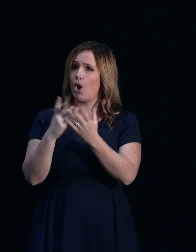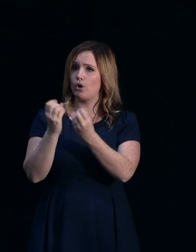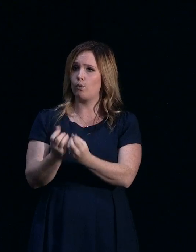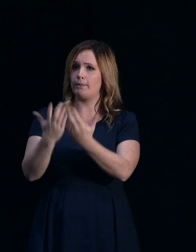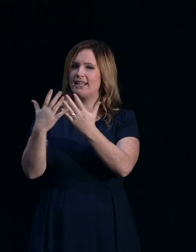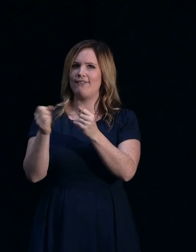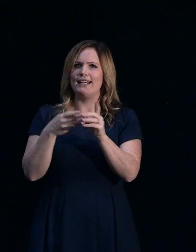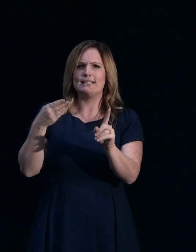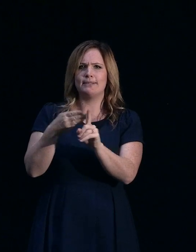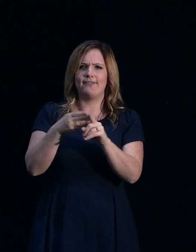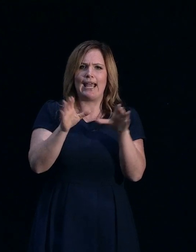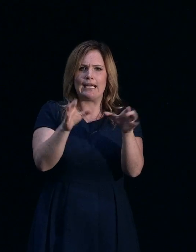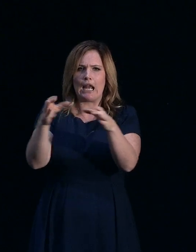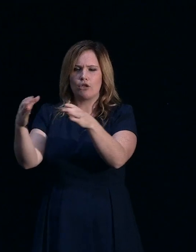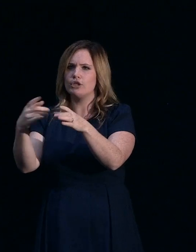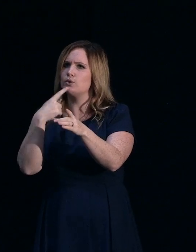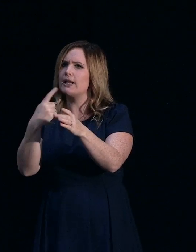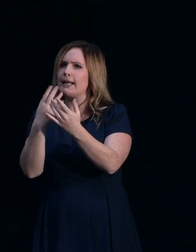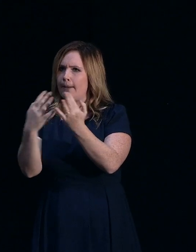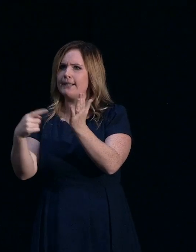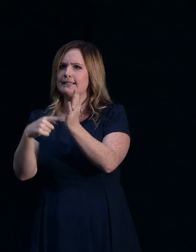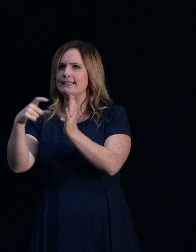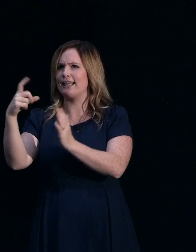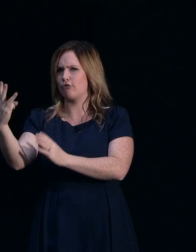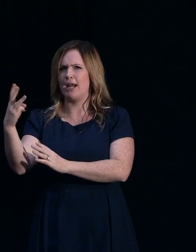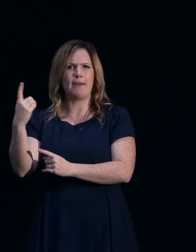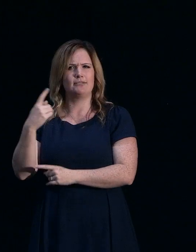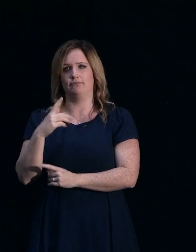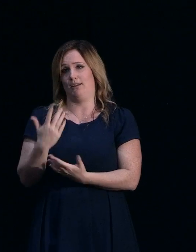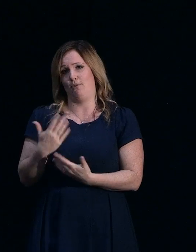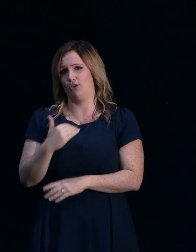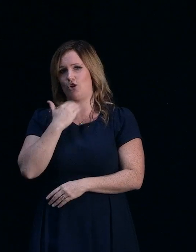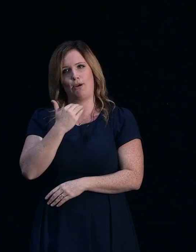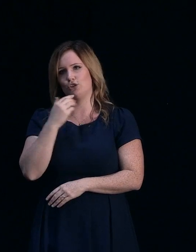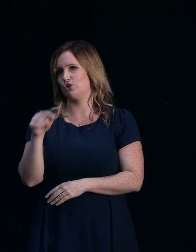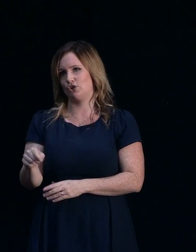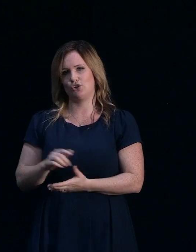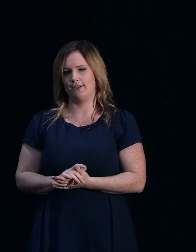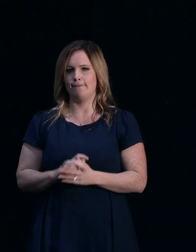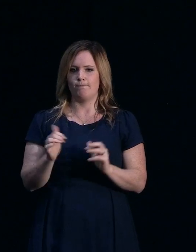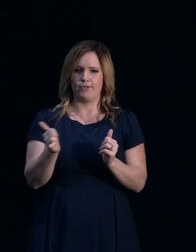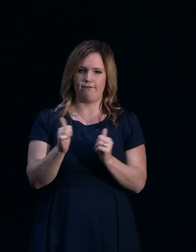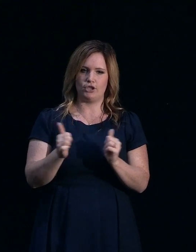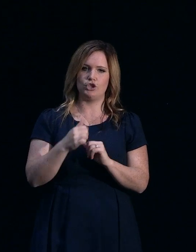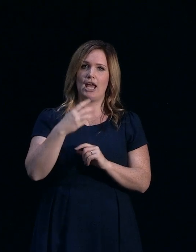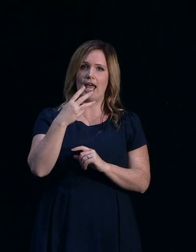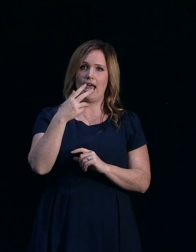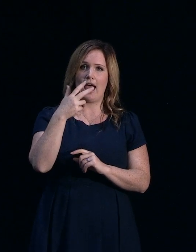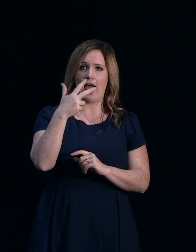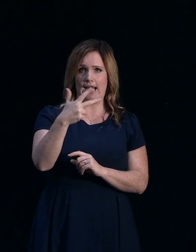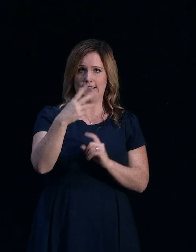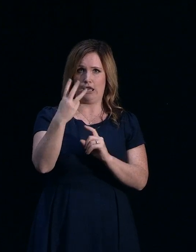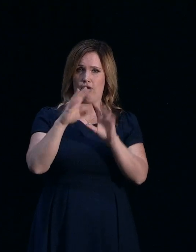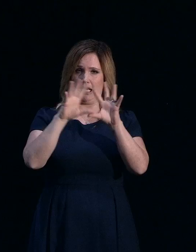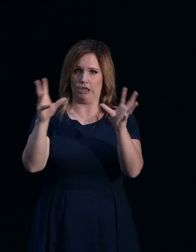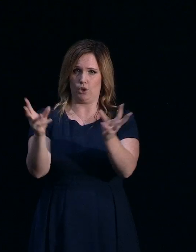analysing how many in TC3. I must admit, it's not very many at the moment. We've completed 83 in total and that's